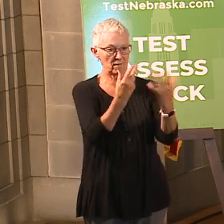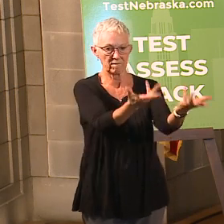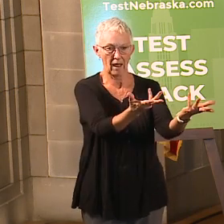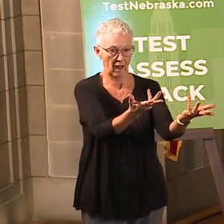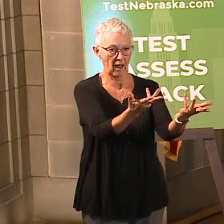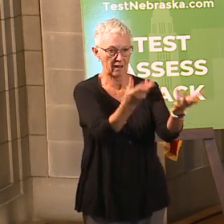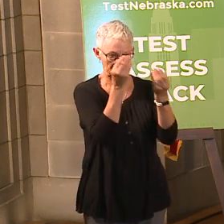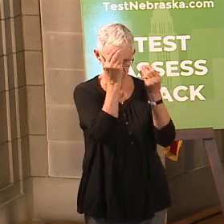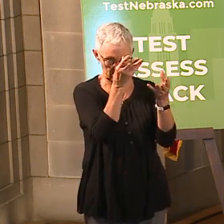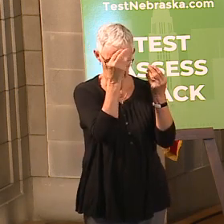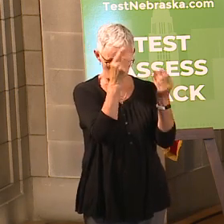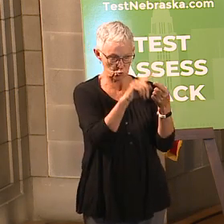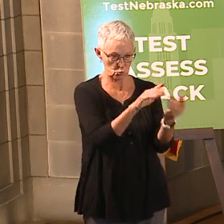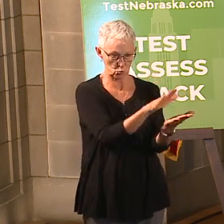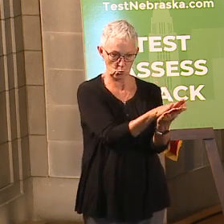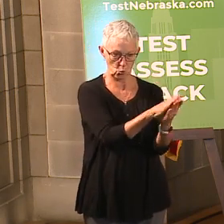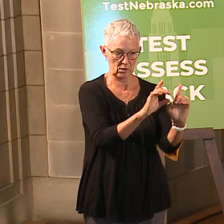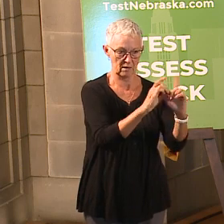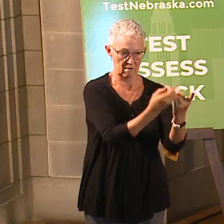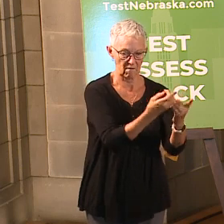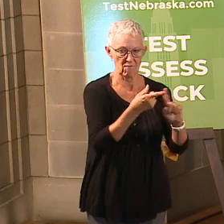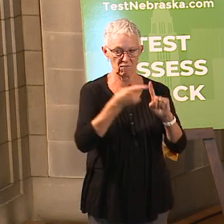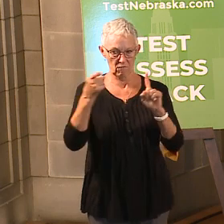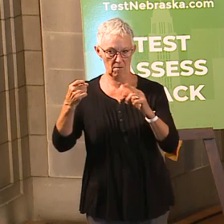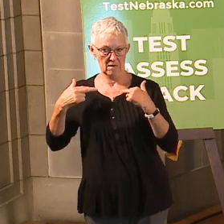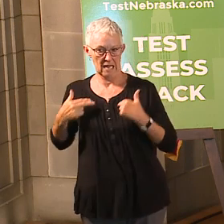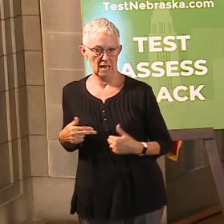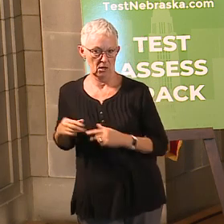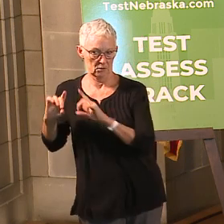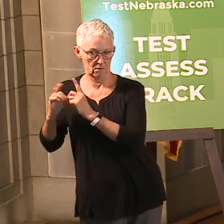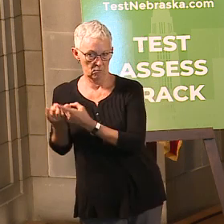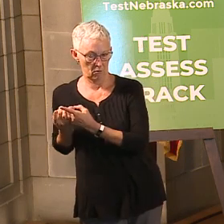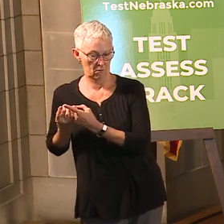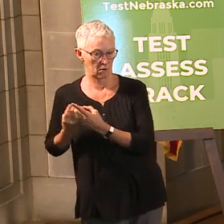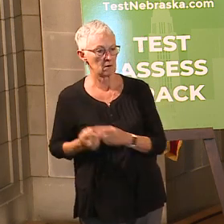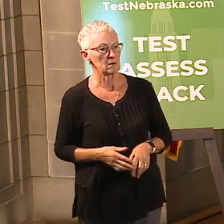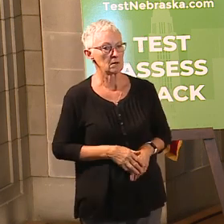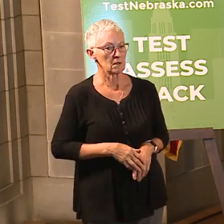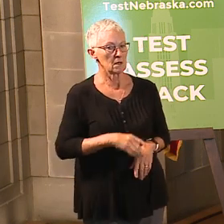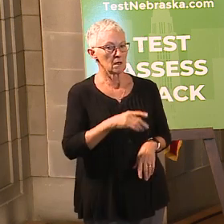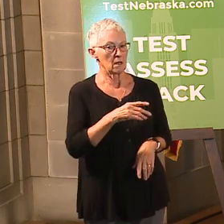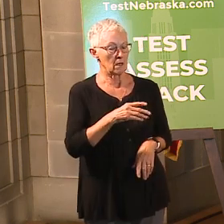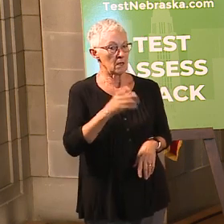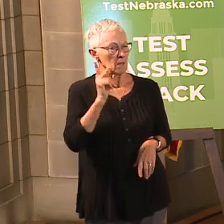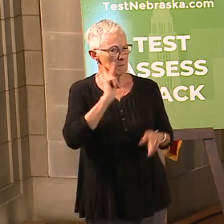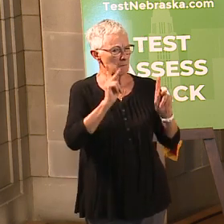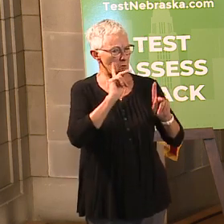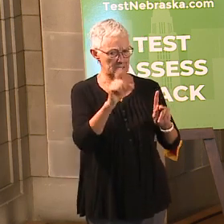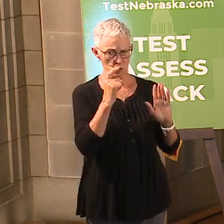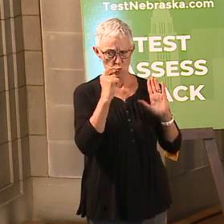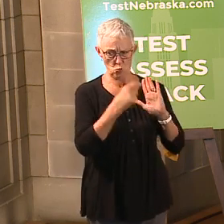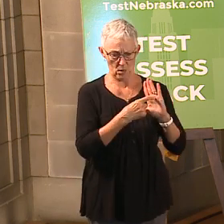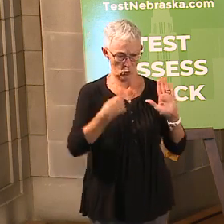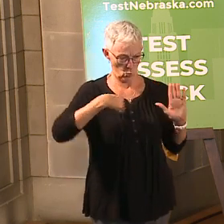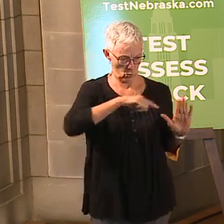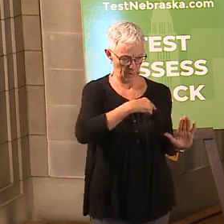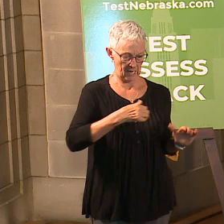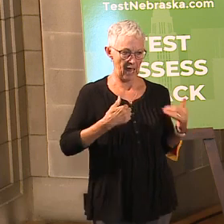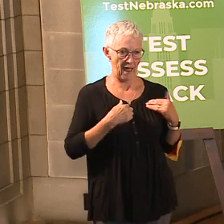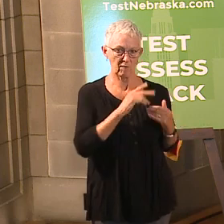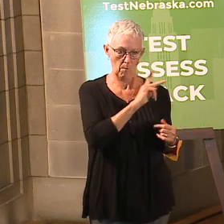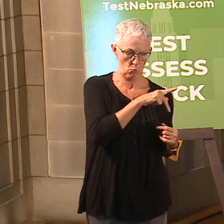directors, from the state. It's really important that folks understand that there's a personal responsibility that comes with this as well. So when we talk about the